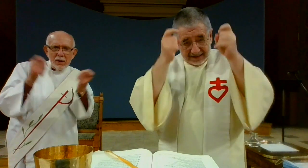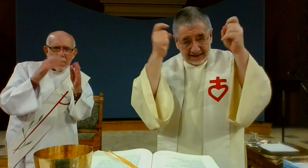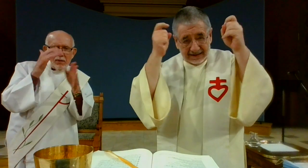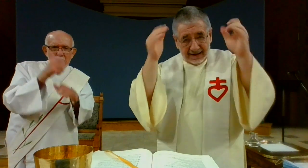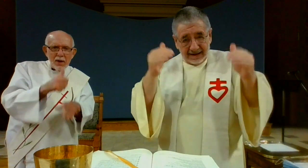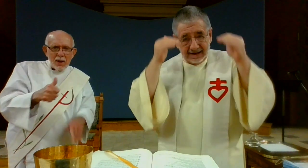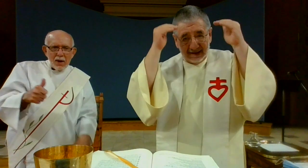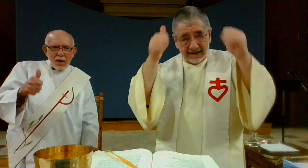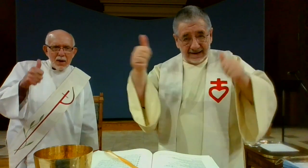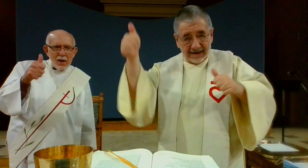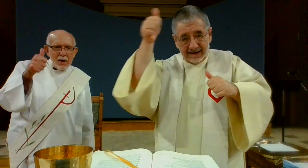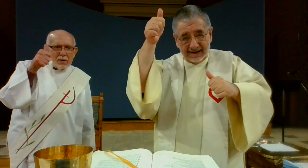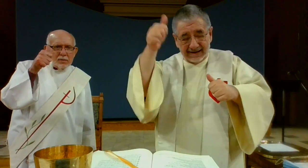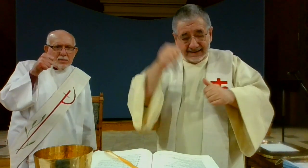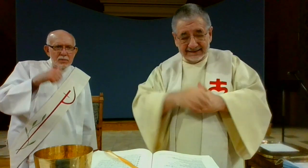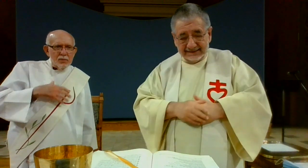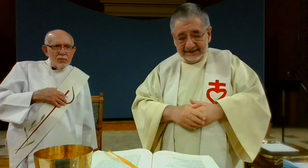hosanna in the highest